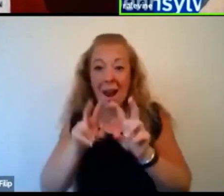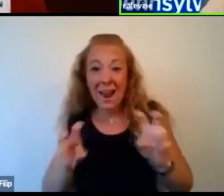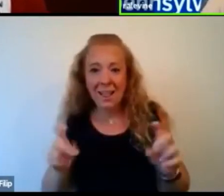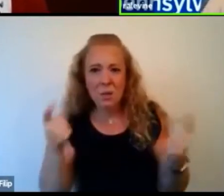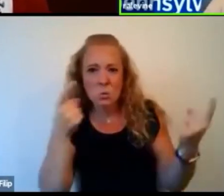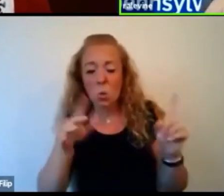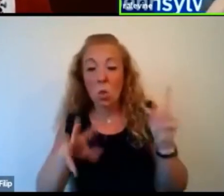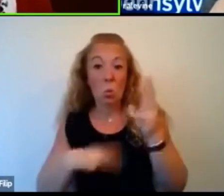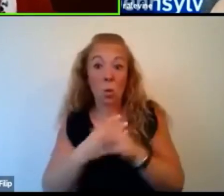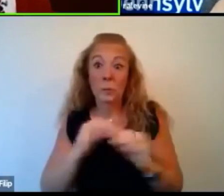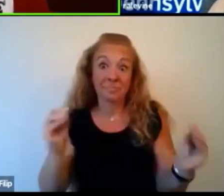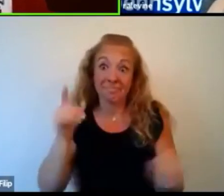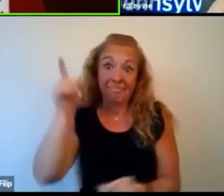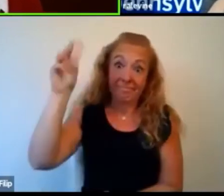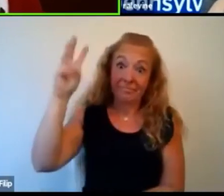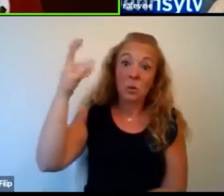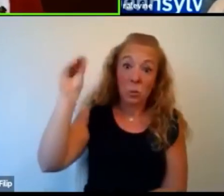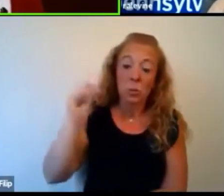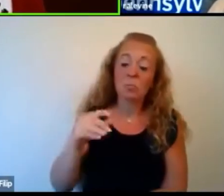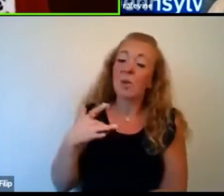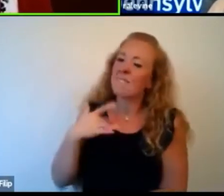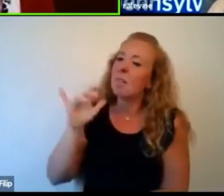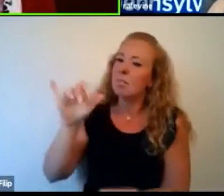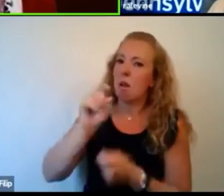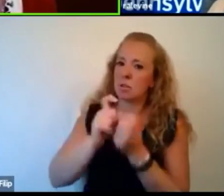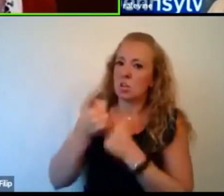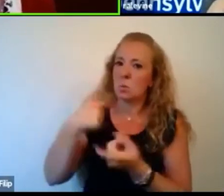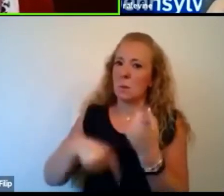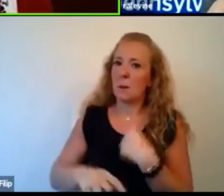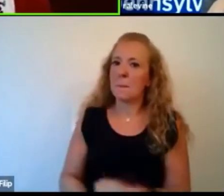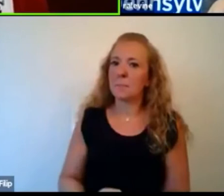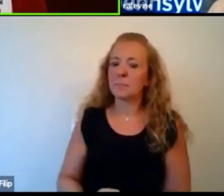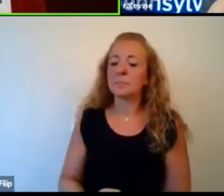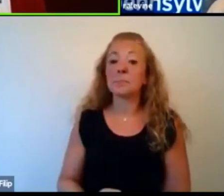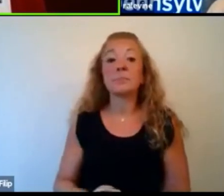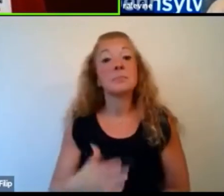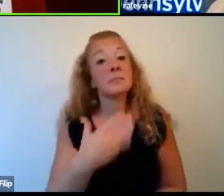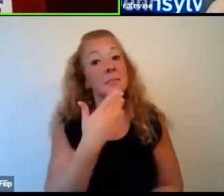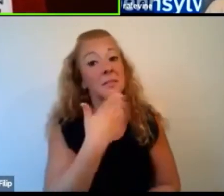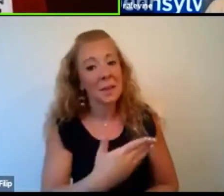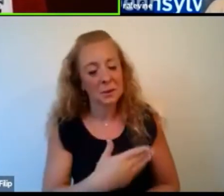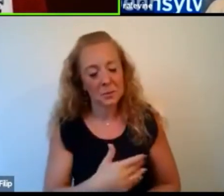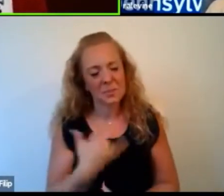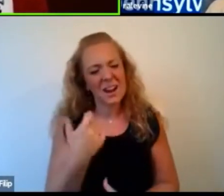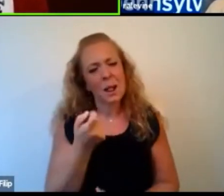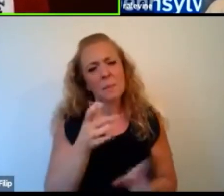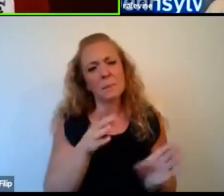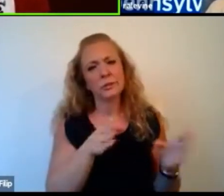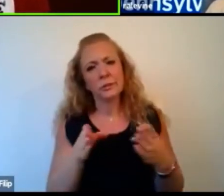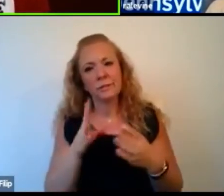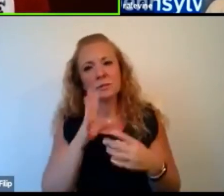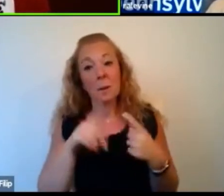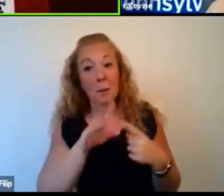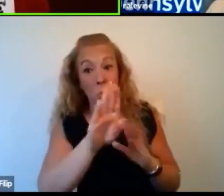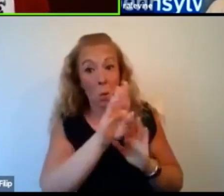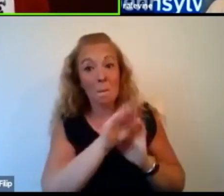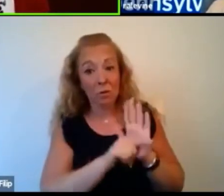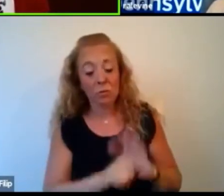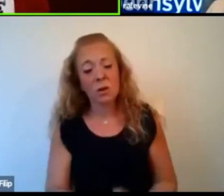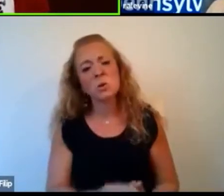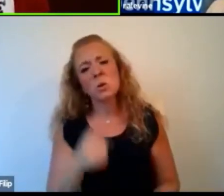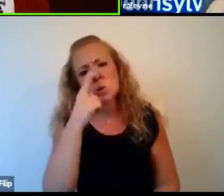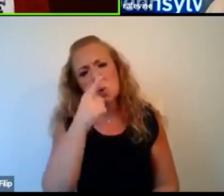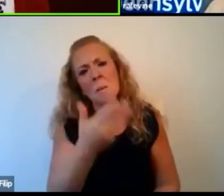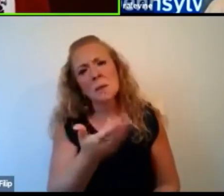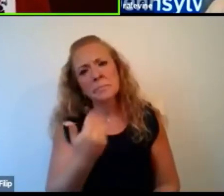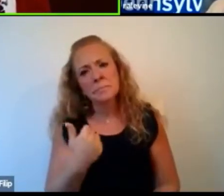arena. Thank you. I'm going to switch gears now and ask you about your background. If you could share a little bit